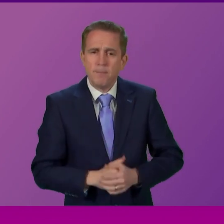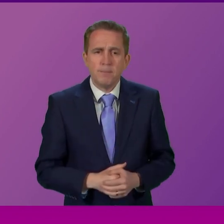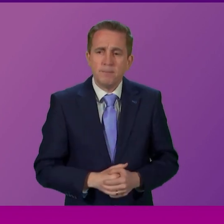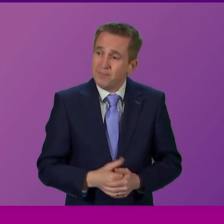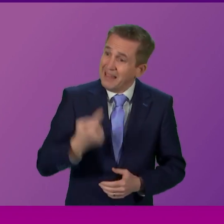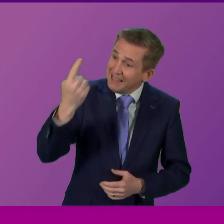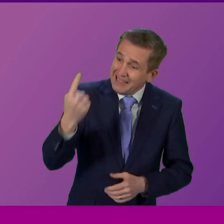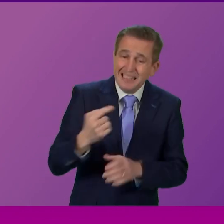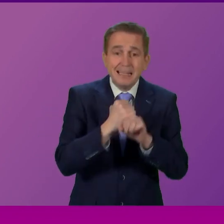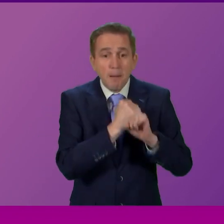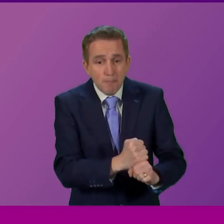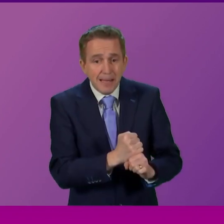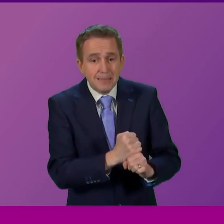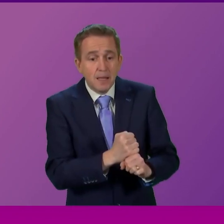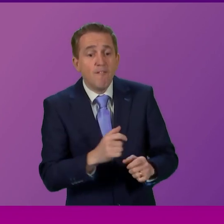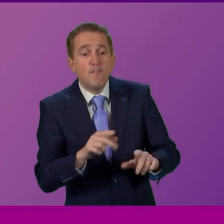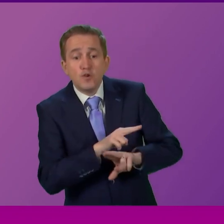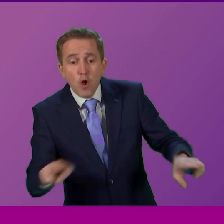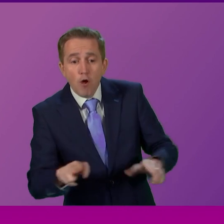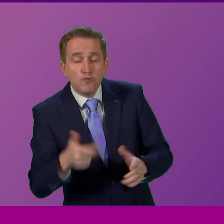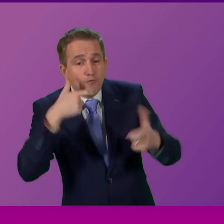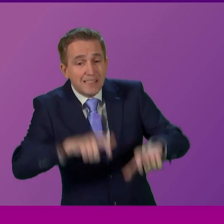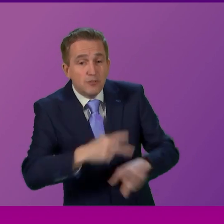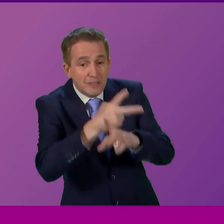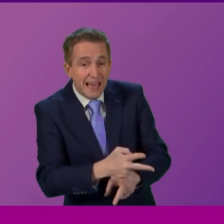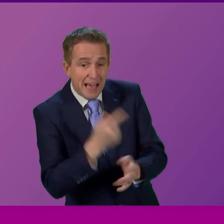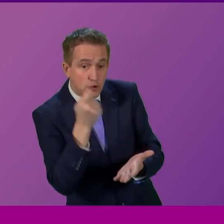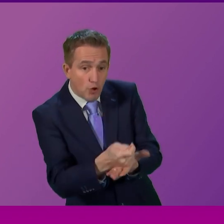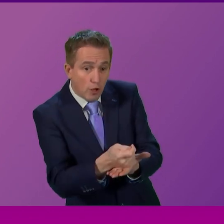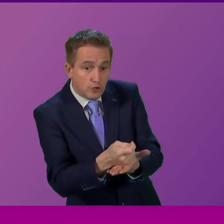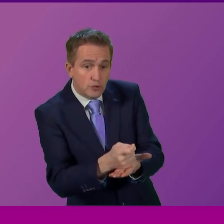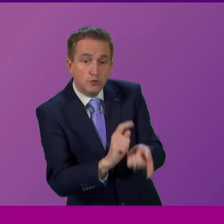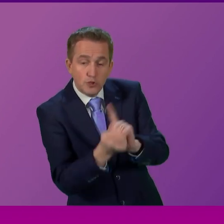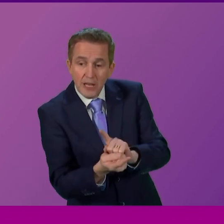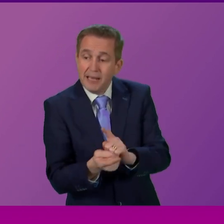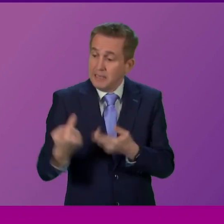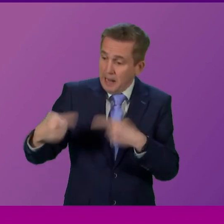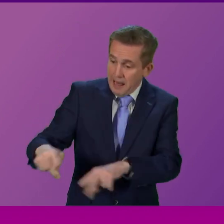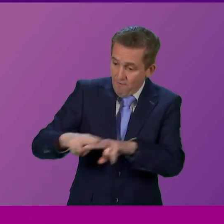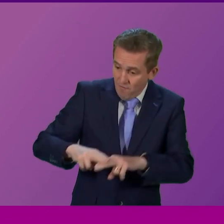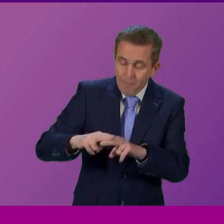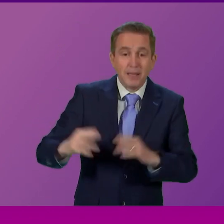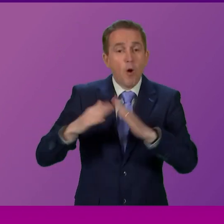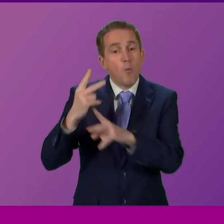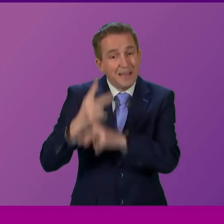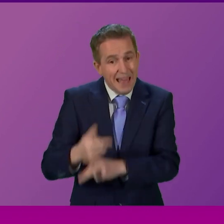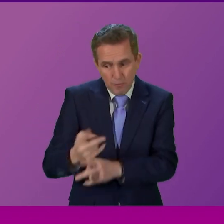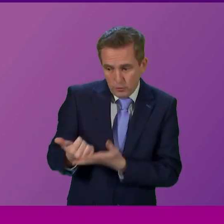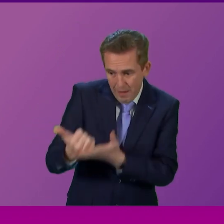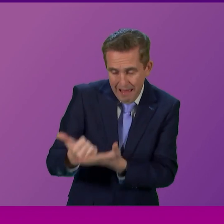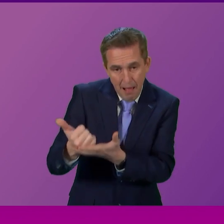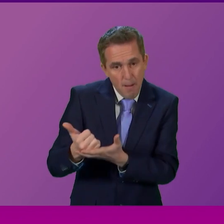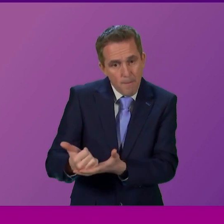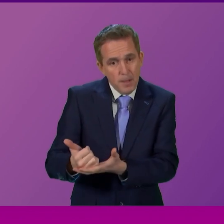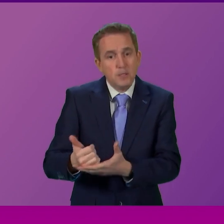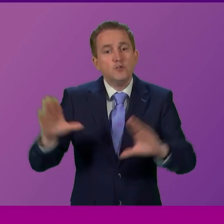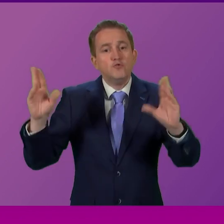to removing non-residential care charges and supporting home and family carers as this will directly contribute to helping